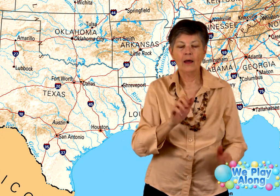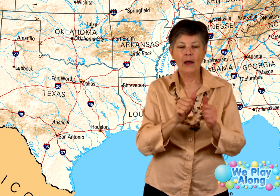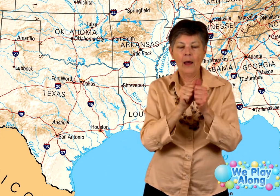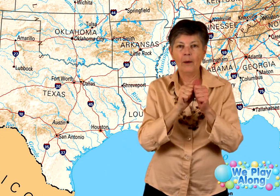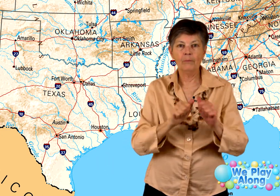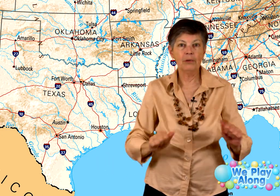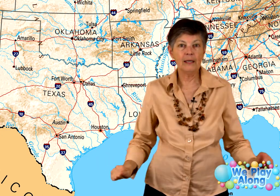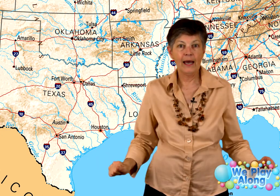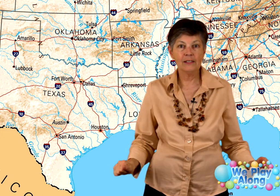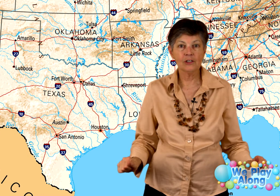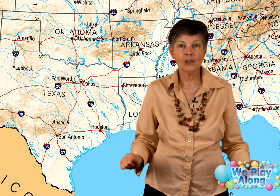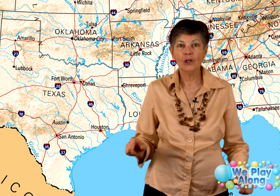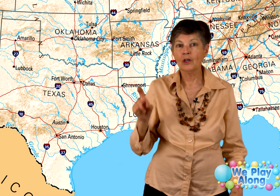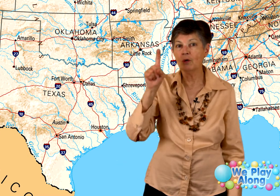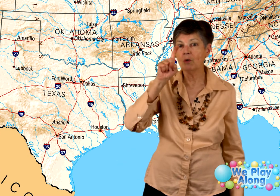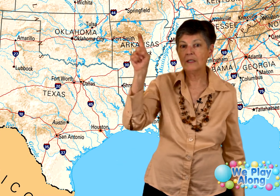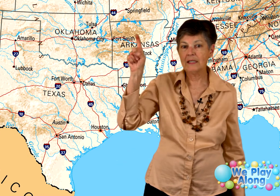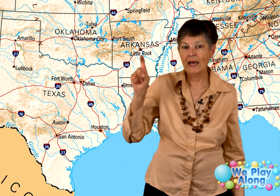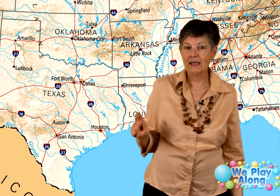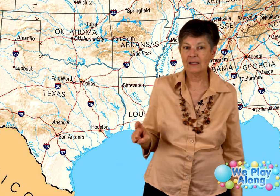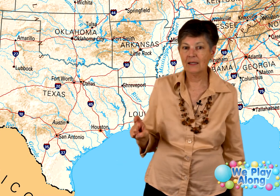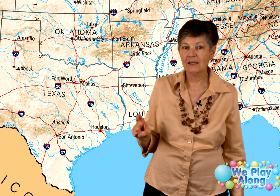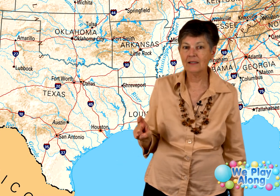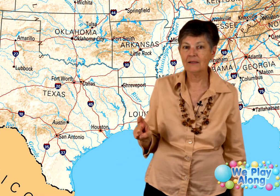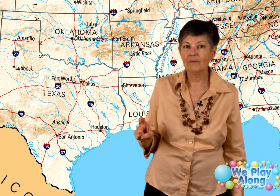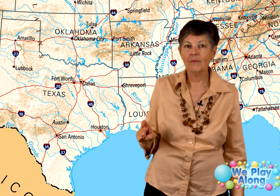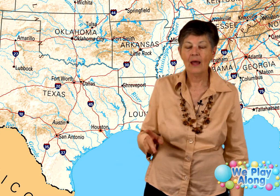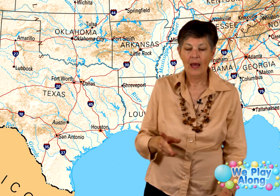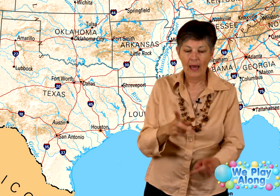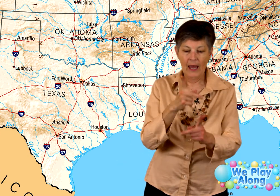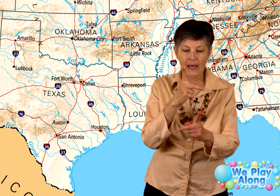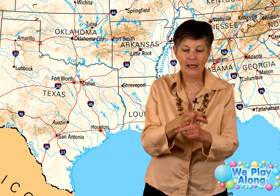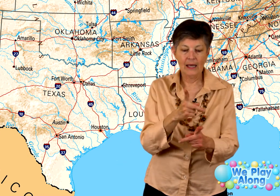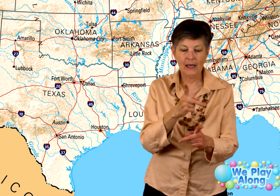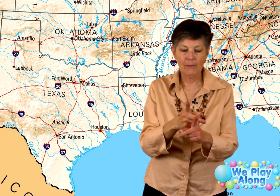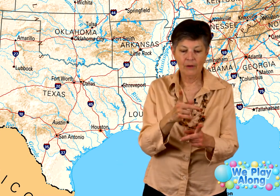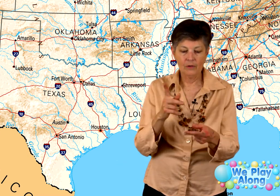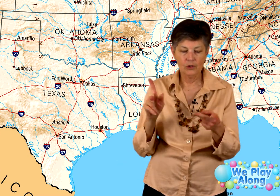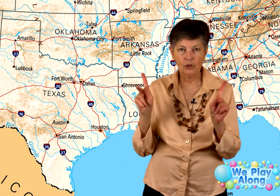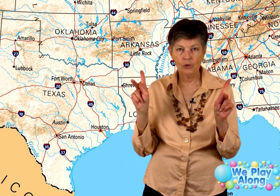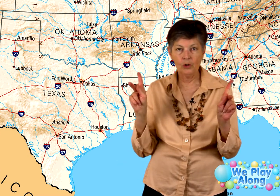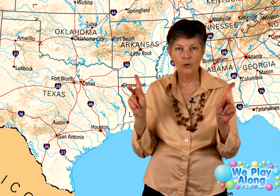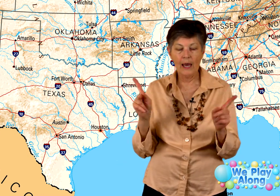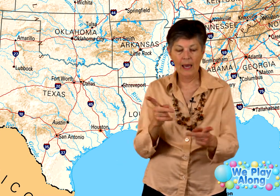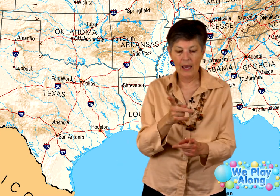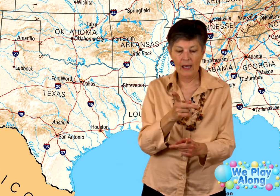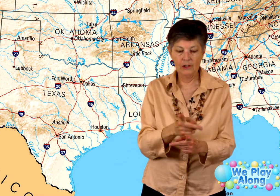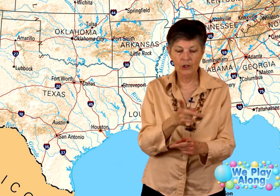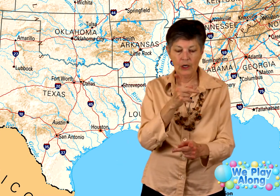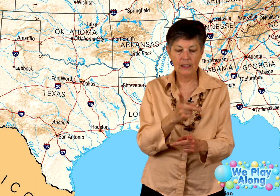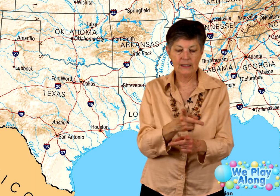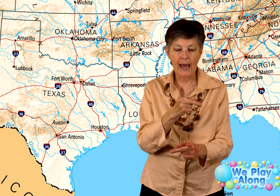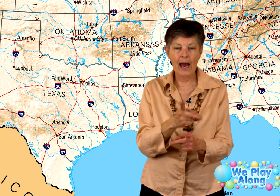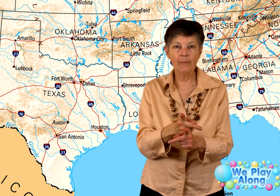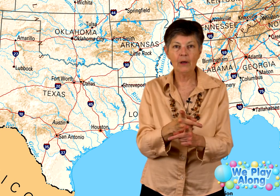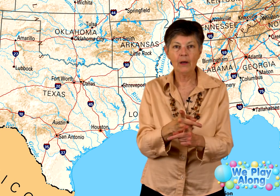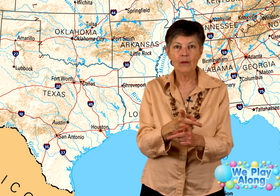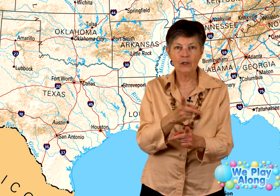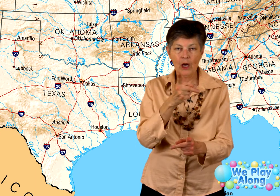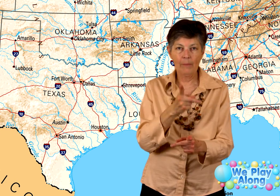God bless you, Texas. And keep. So two K hands and you're going to tap the top